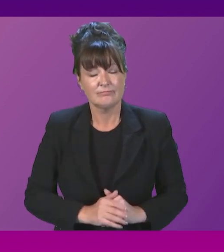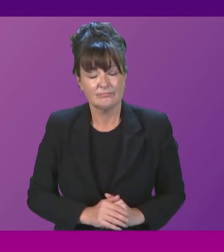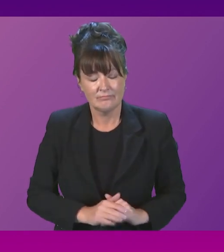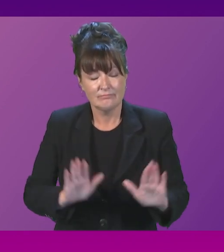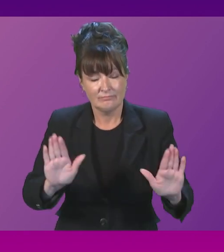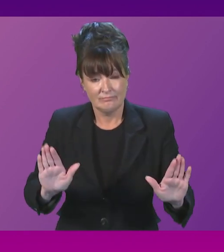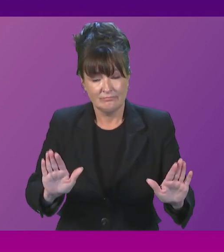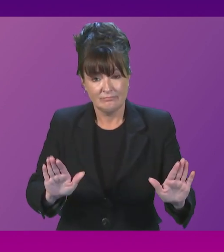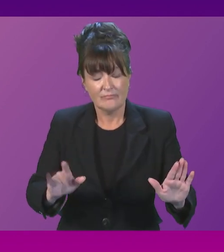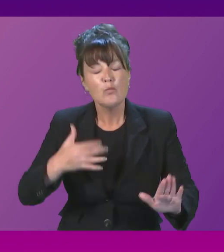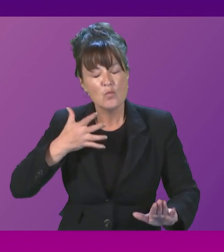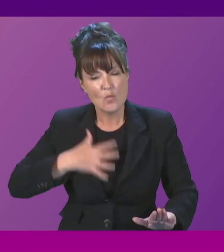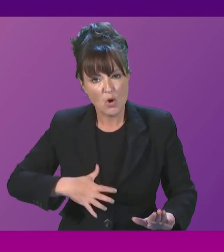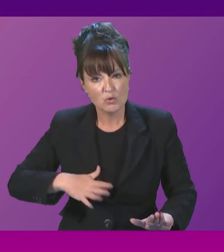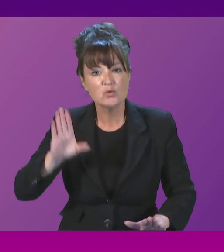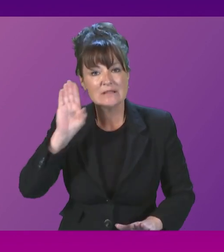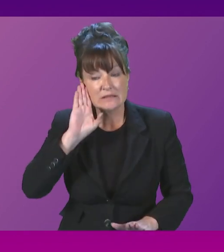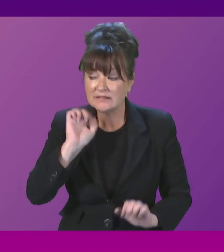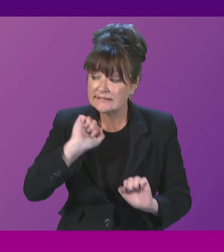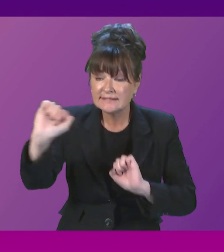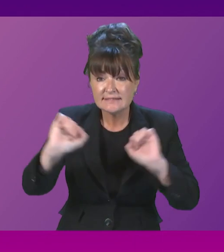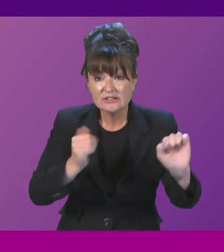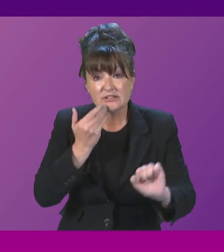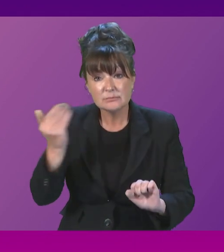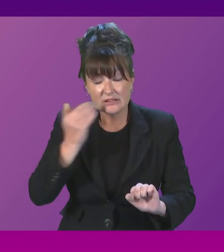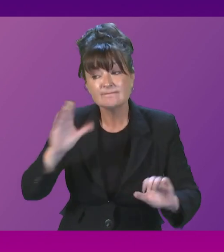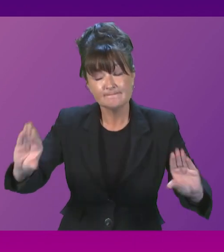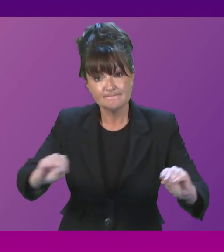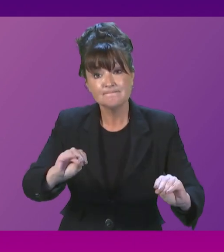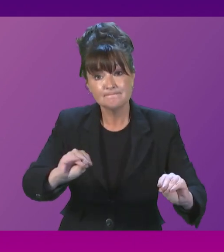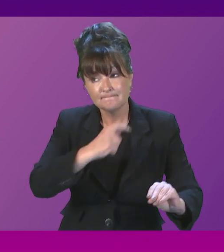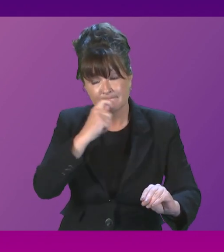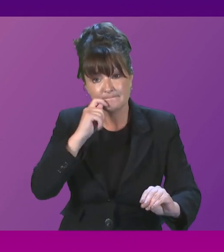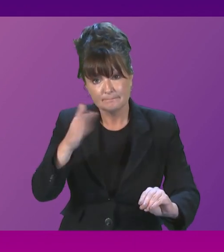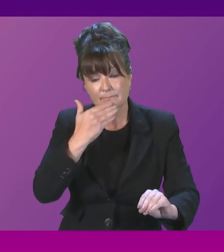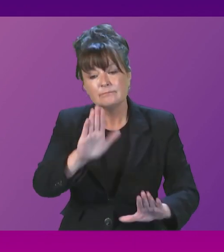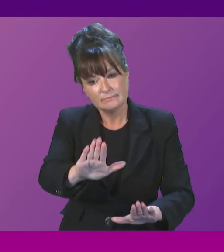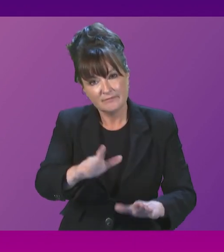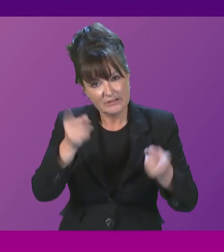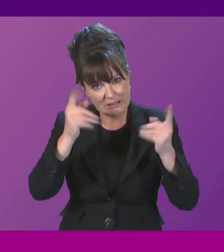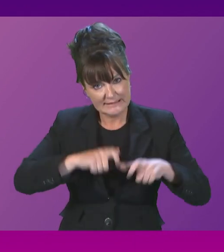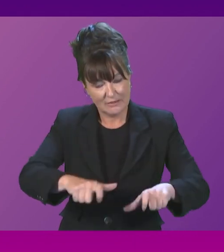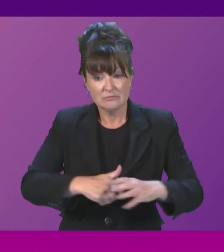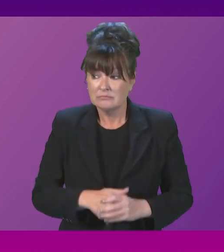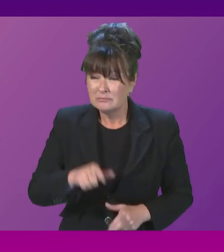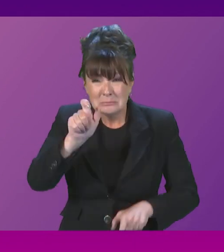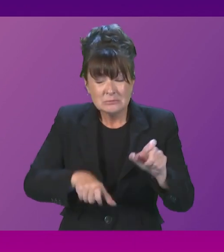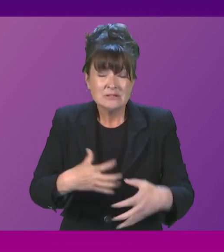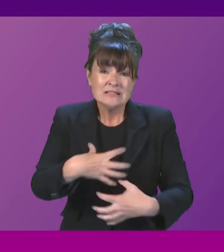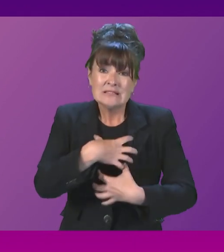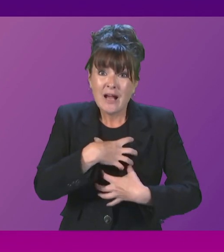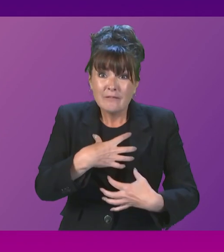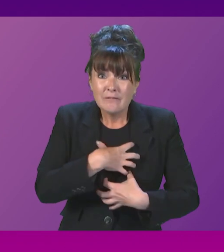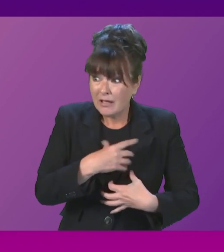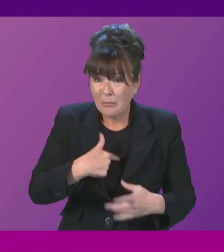We like to hear each speaker when they are on their feet. Please continue. They are terrified about the security